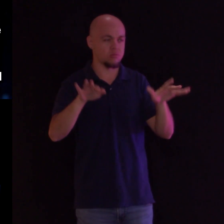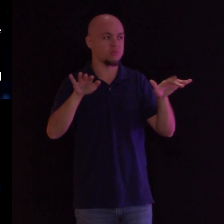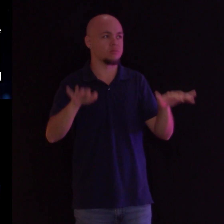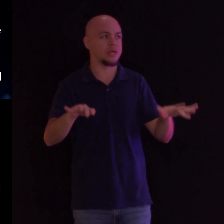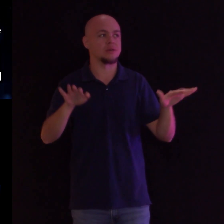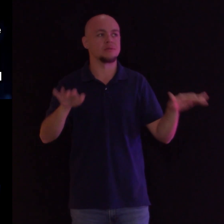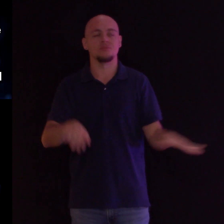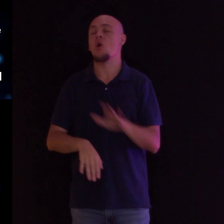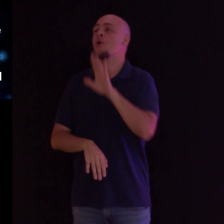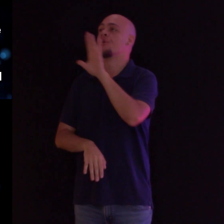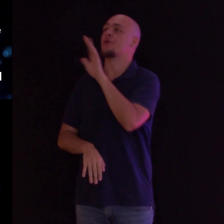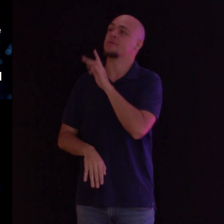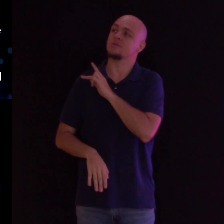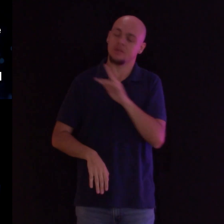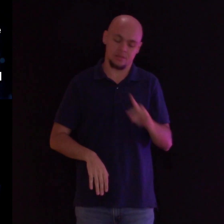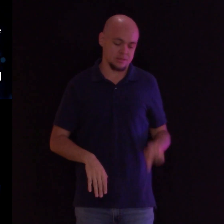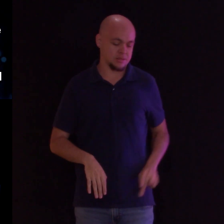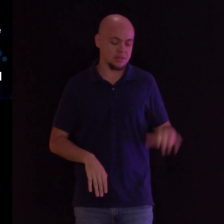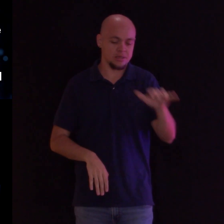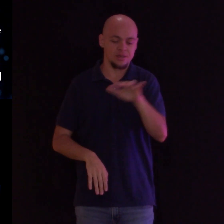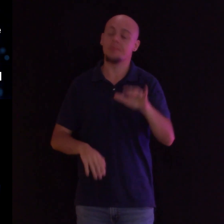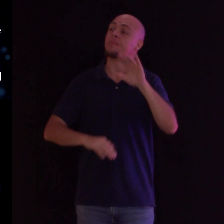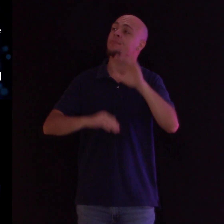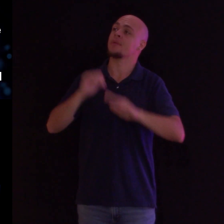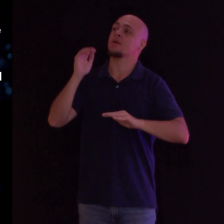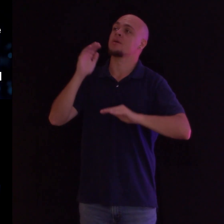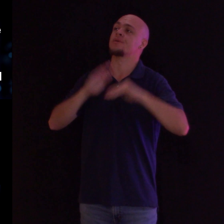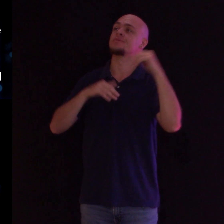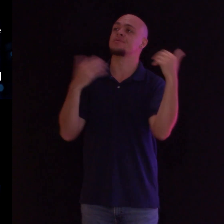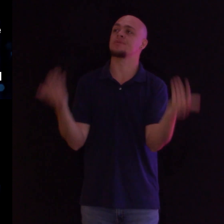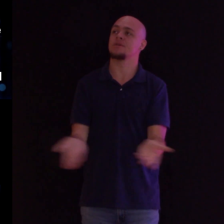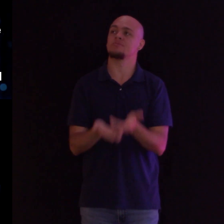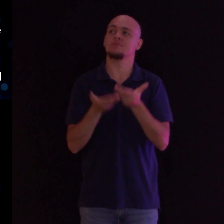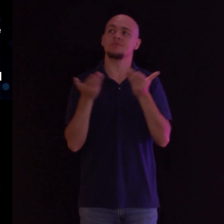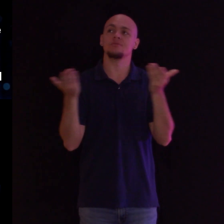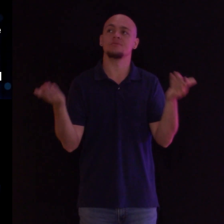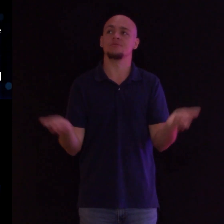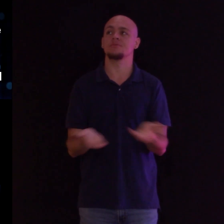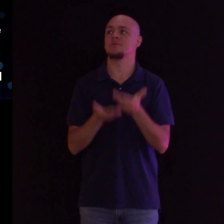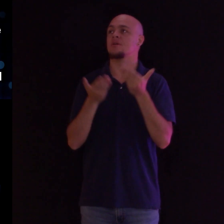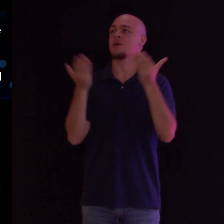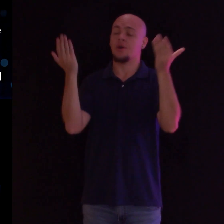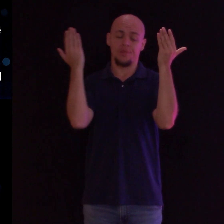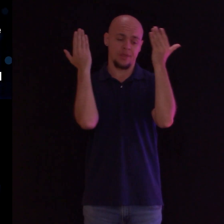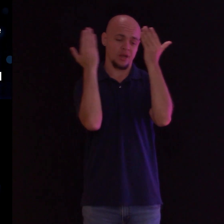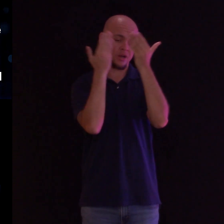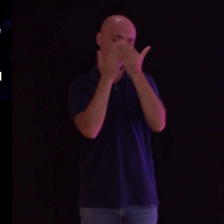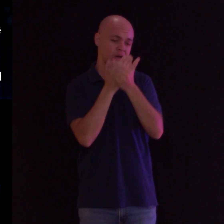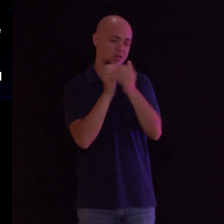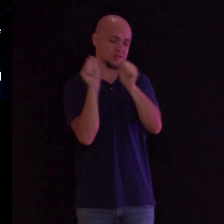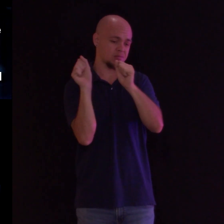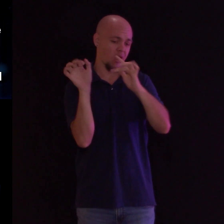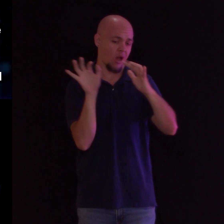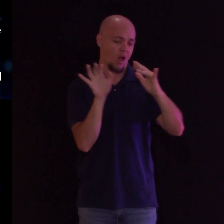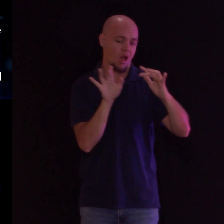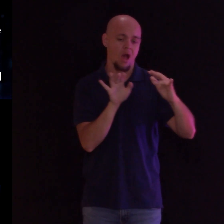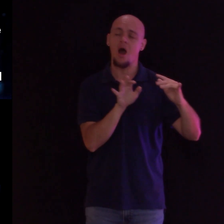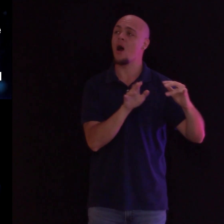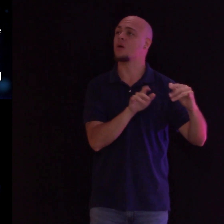Build your kingdom here, let the darkness fear Show